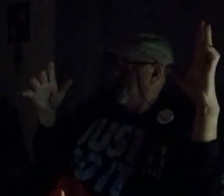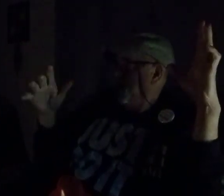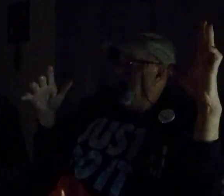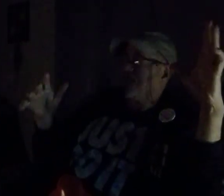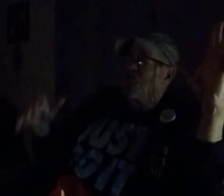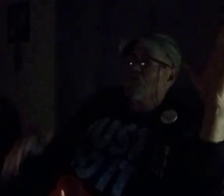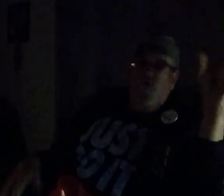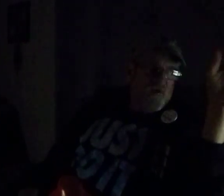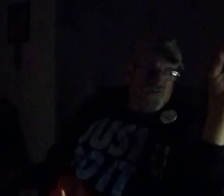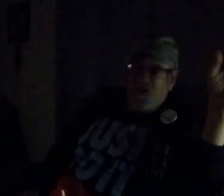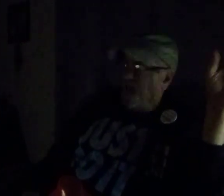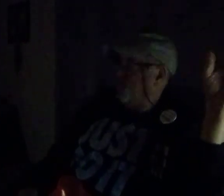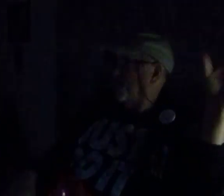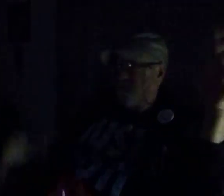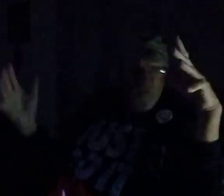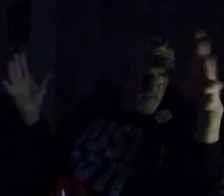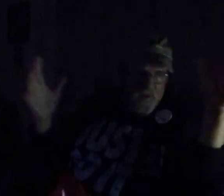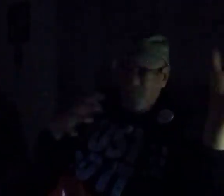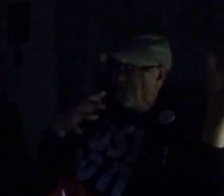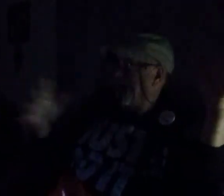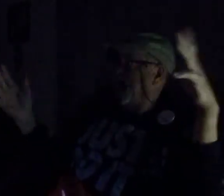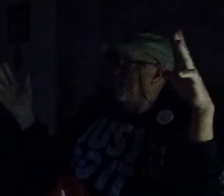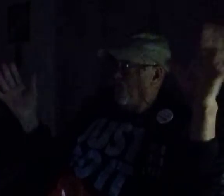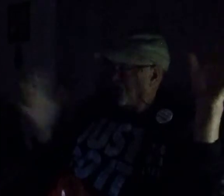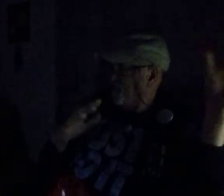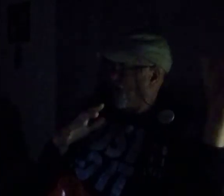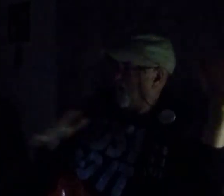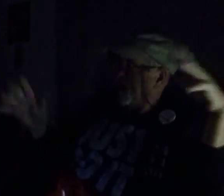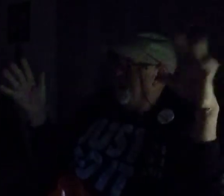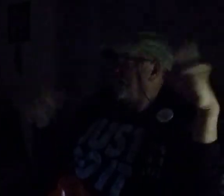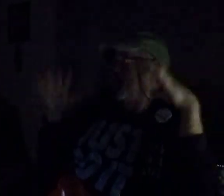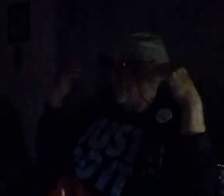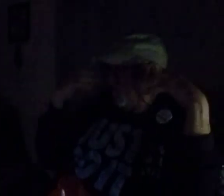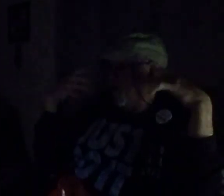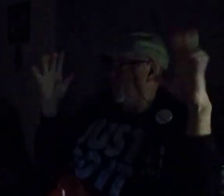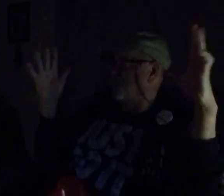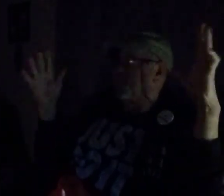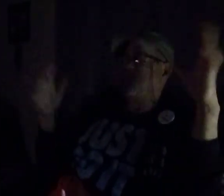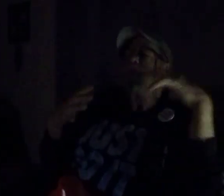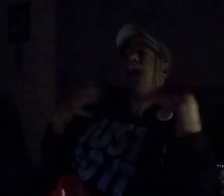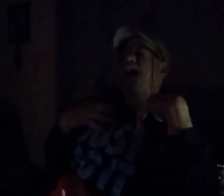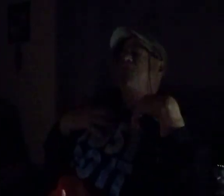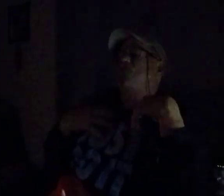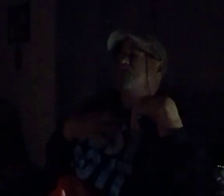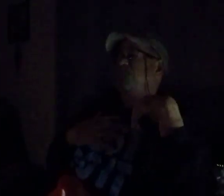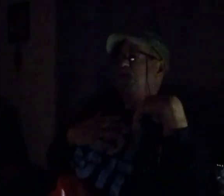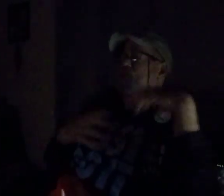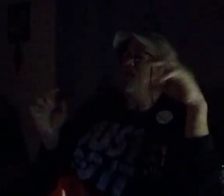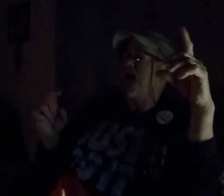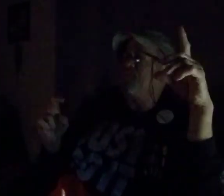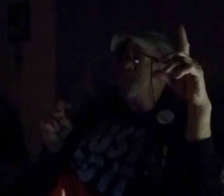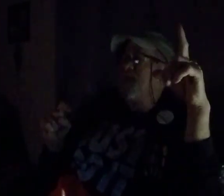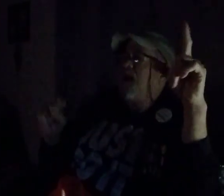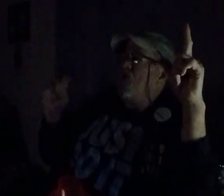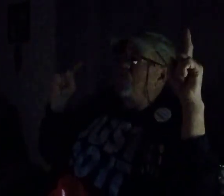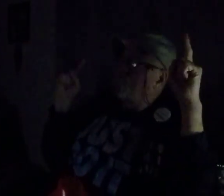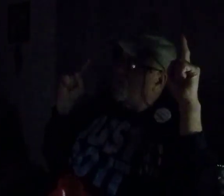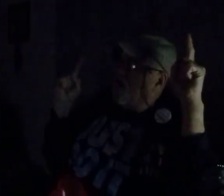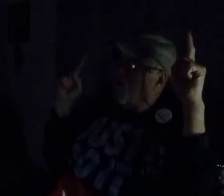I was gonna go after the kid, just, his name, go to the party, and, okay, I had to do this video. Now, there's another